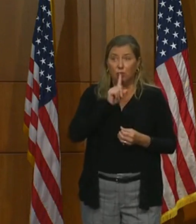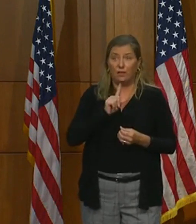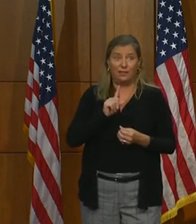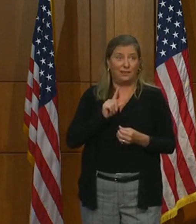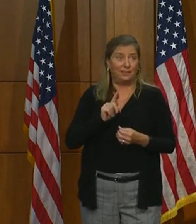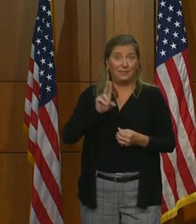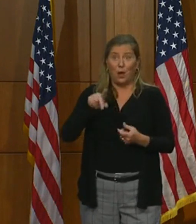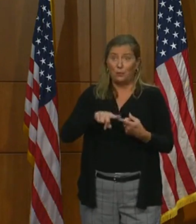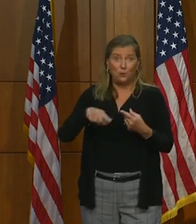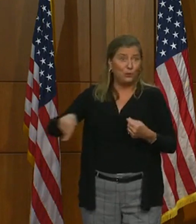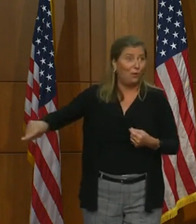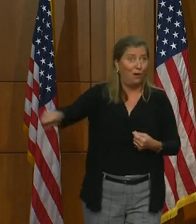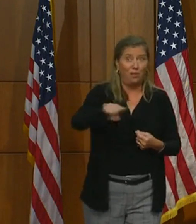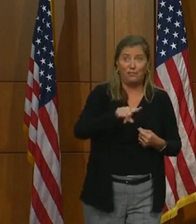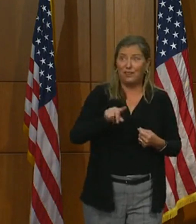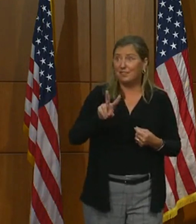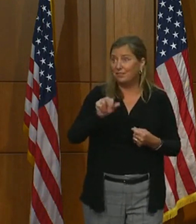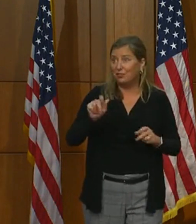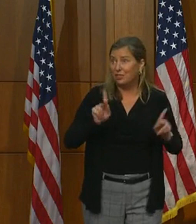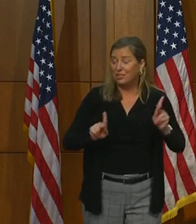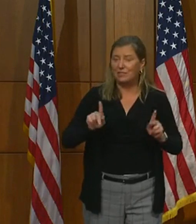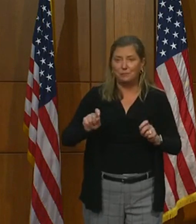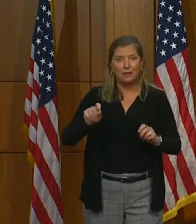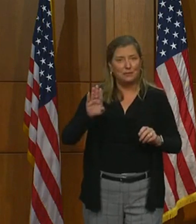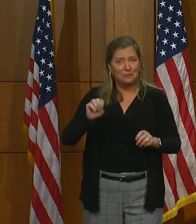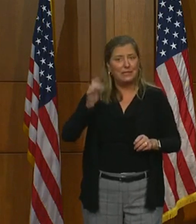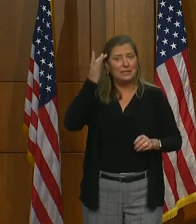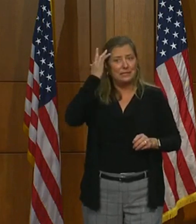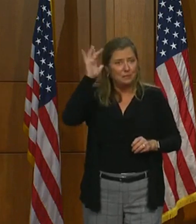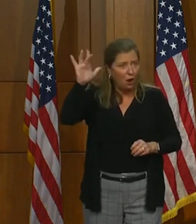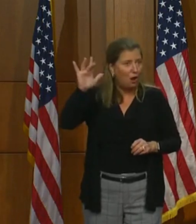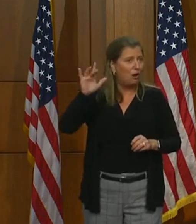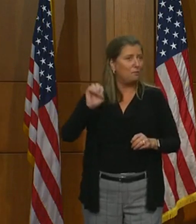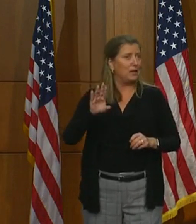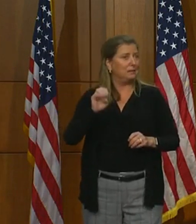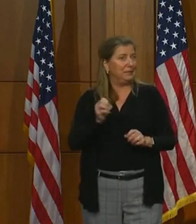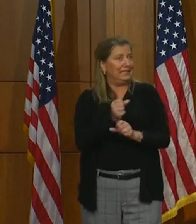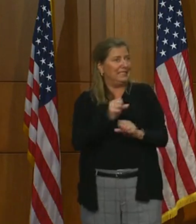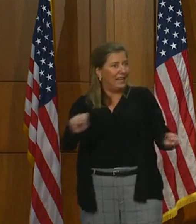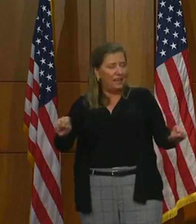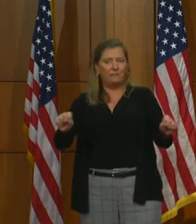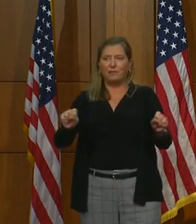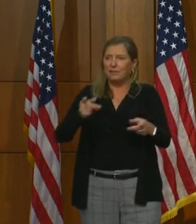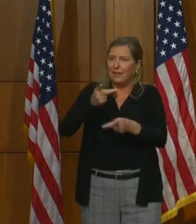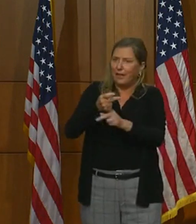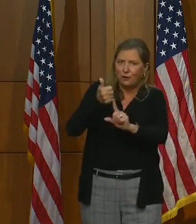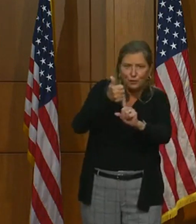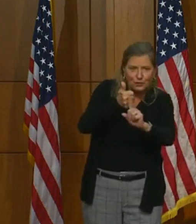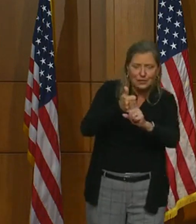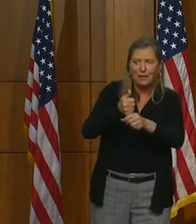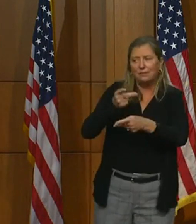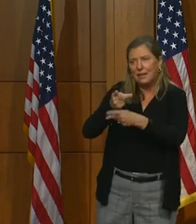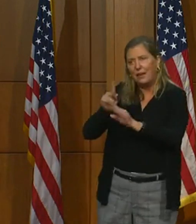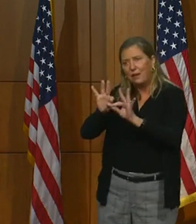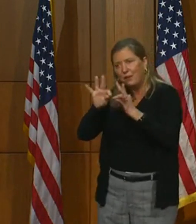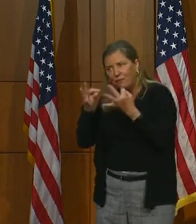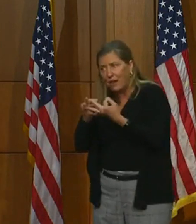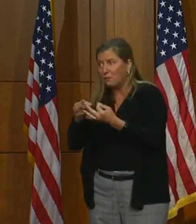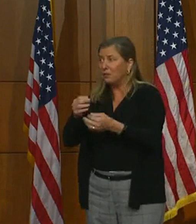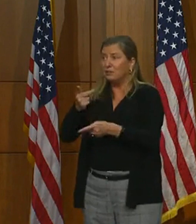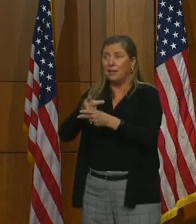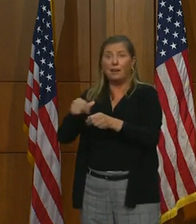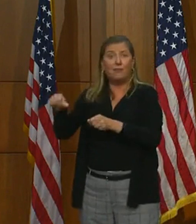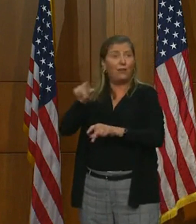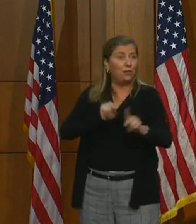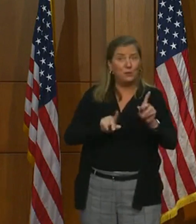all of us as Virginians to be smart, to be safe, and to take care of ourselves, our families, and really to take care of others